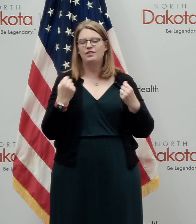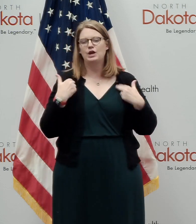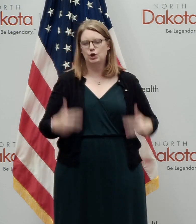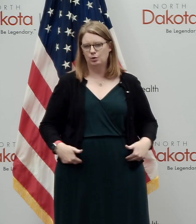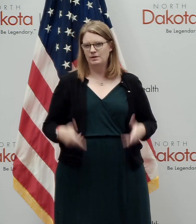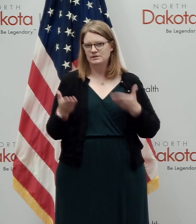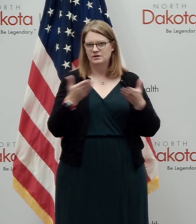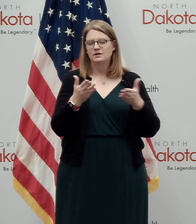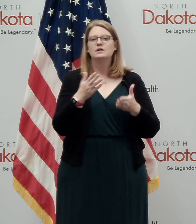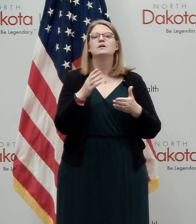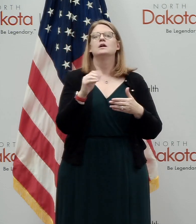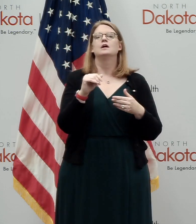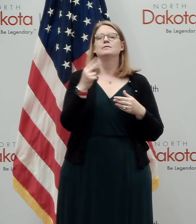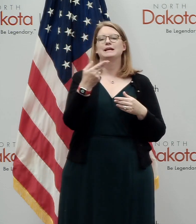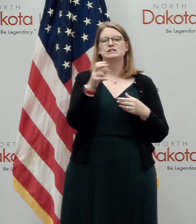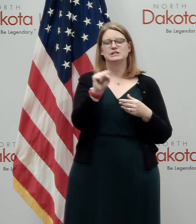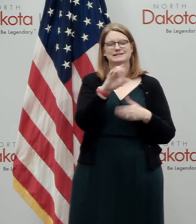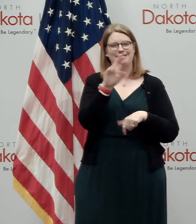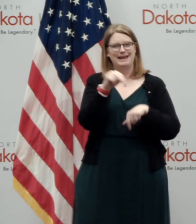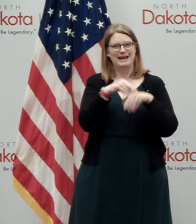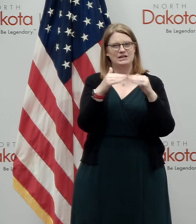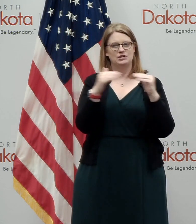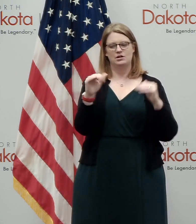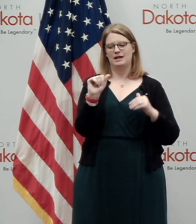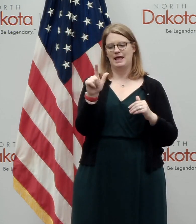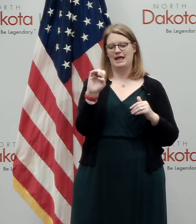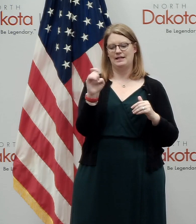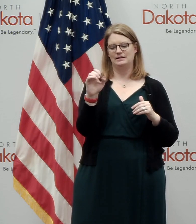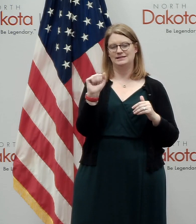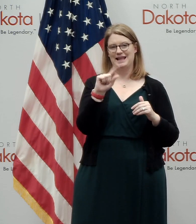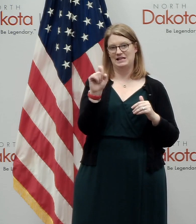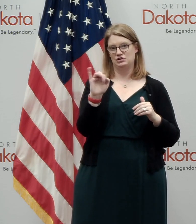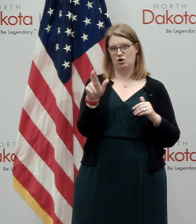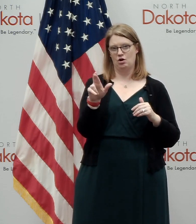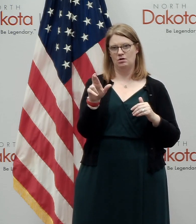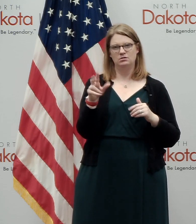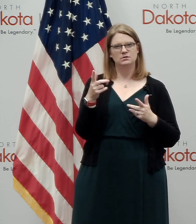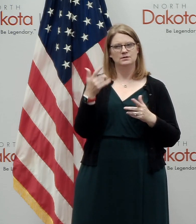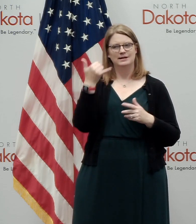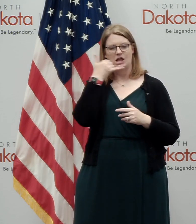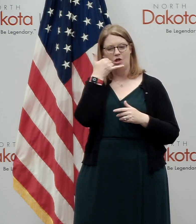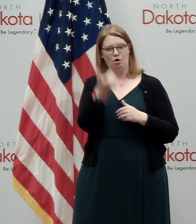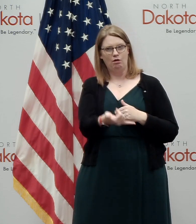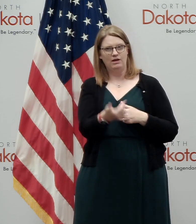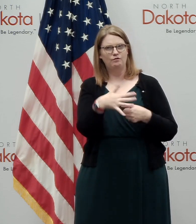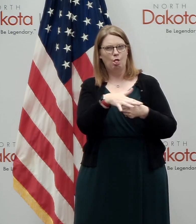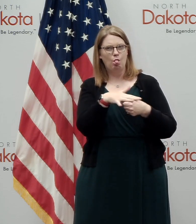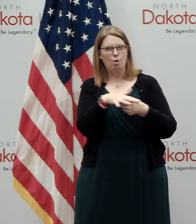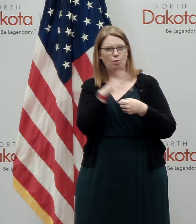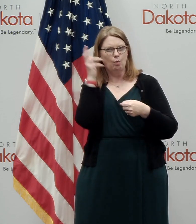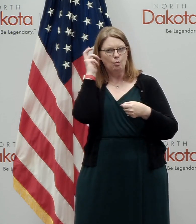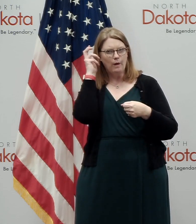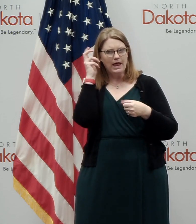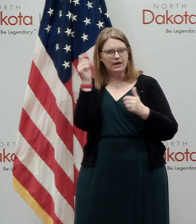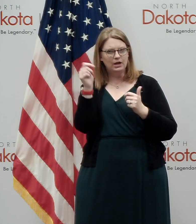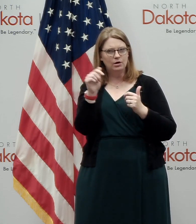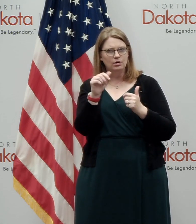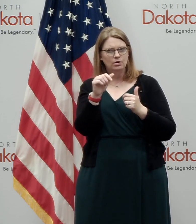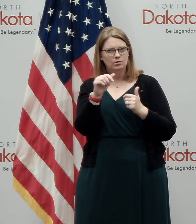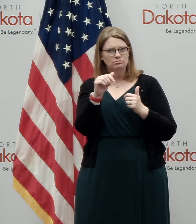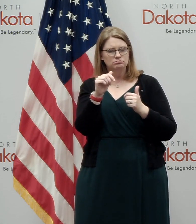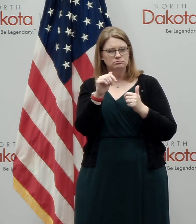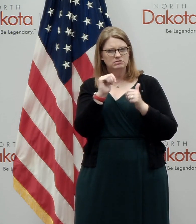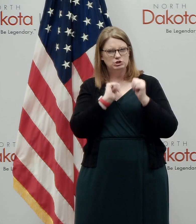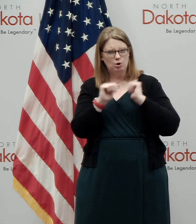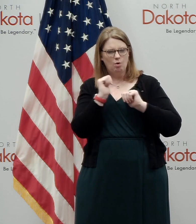of HHS at the national level, Alex Azar, was on a local statewide radio show and complimenting,